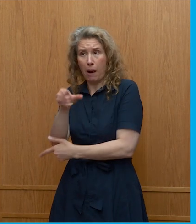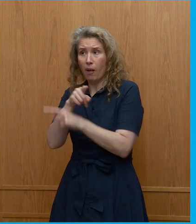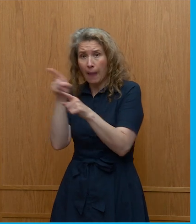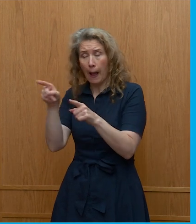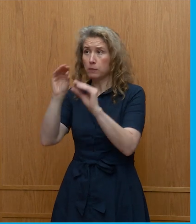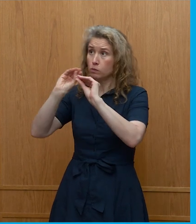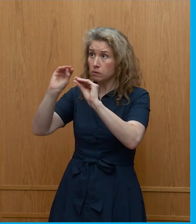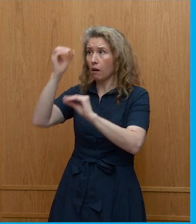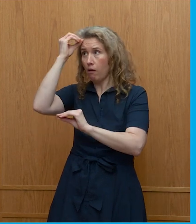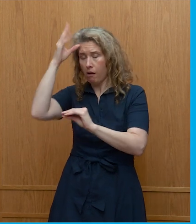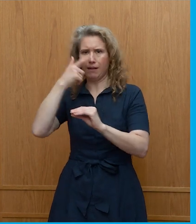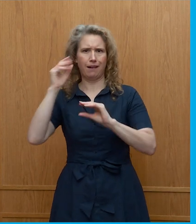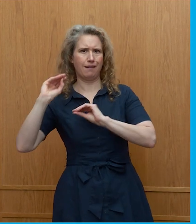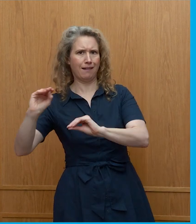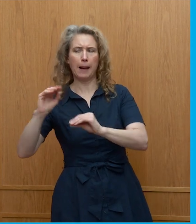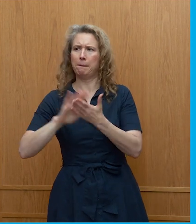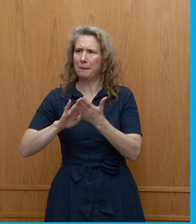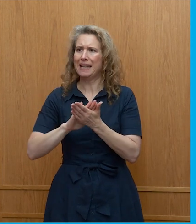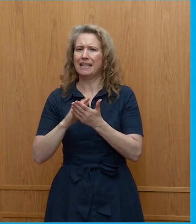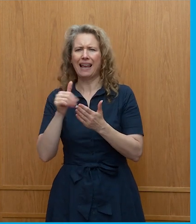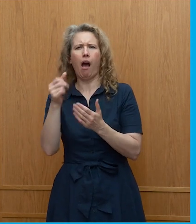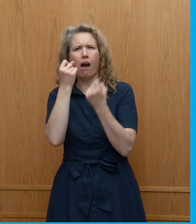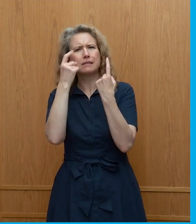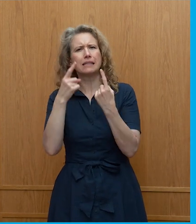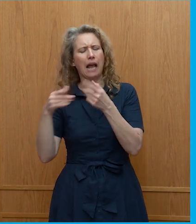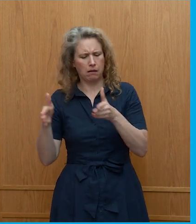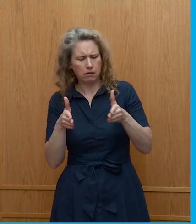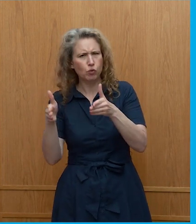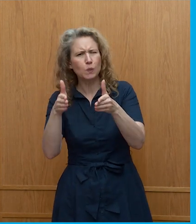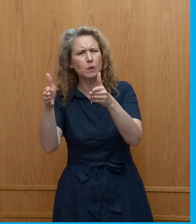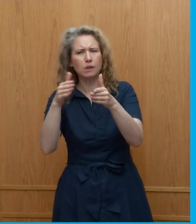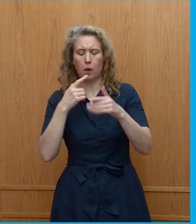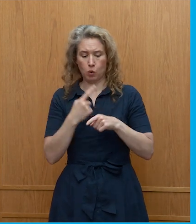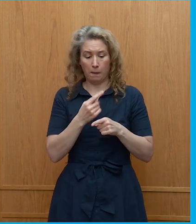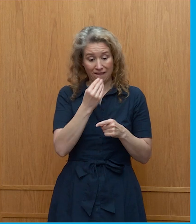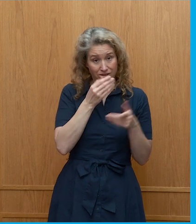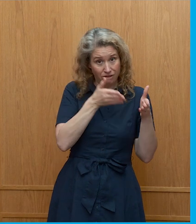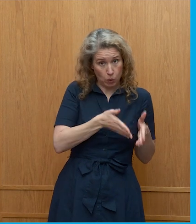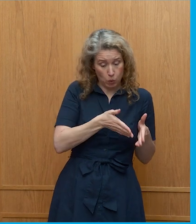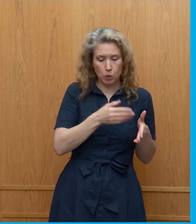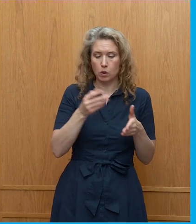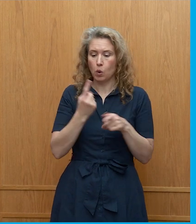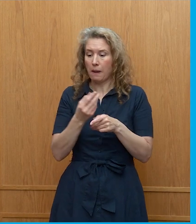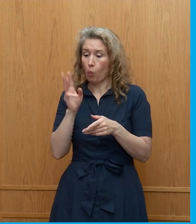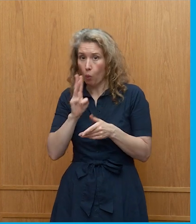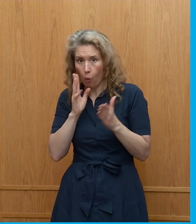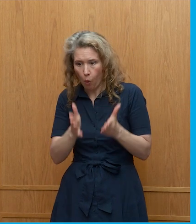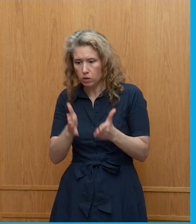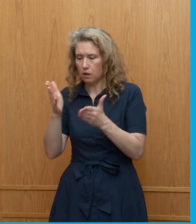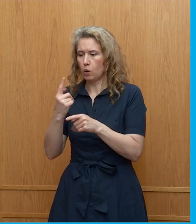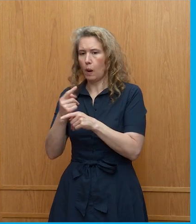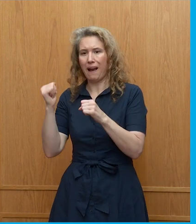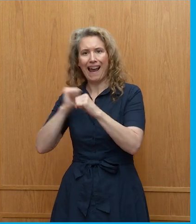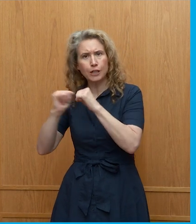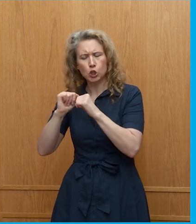those pathways and routeways so that they understand when we're talking about food, when we're talking about water, when we're talking about energy,